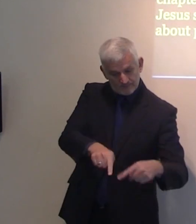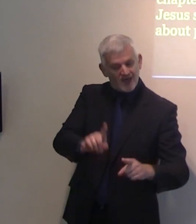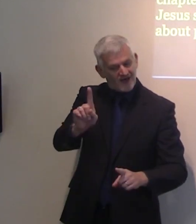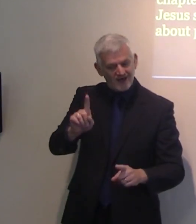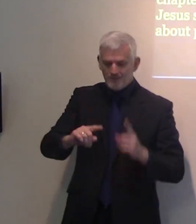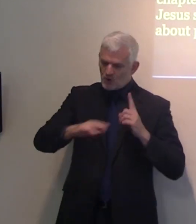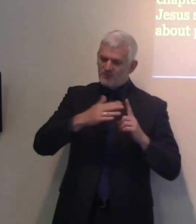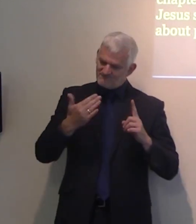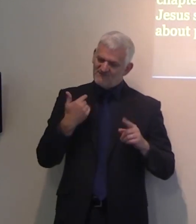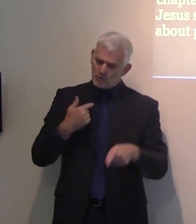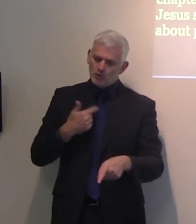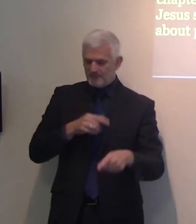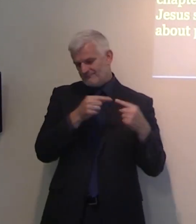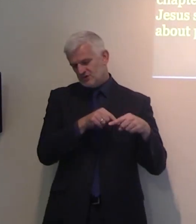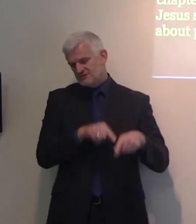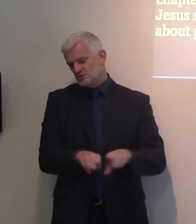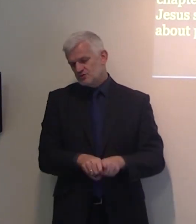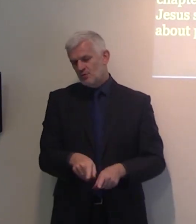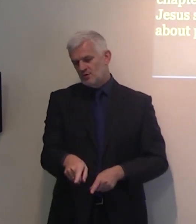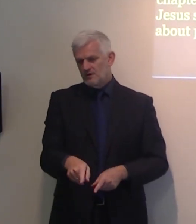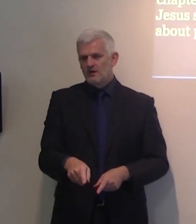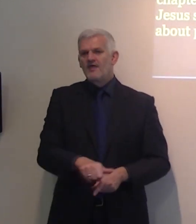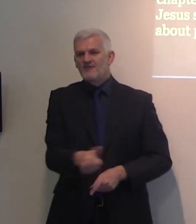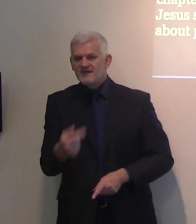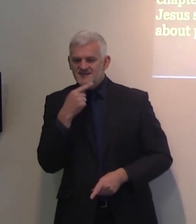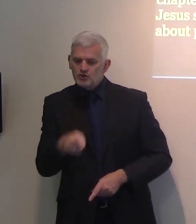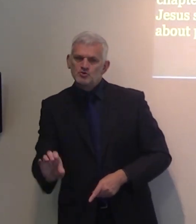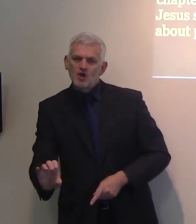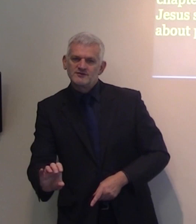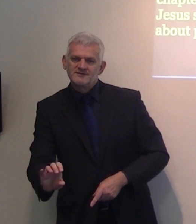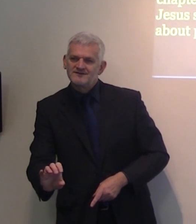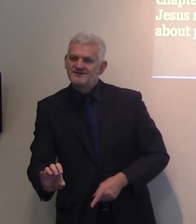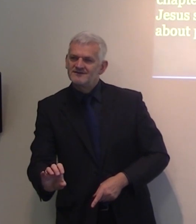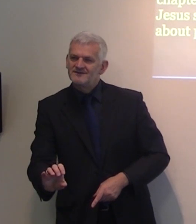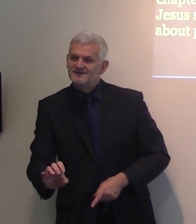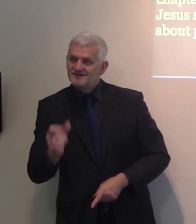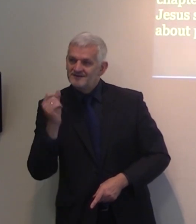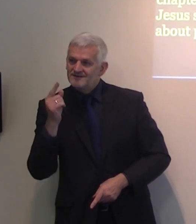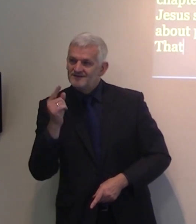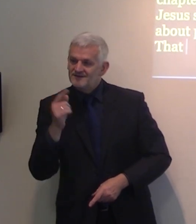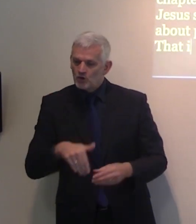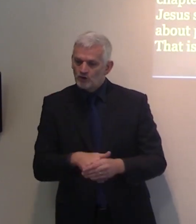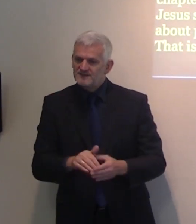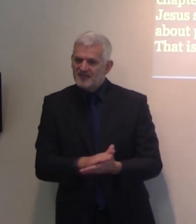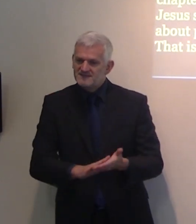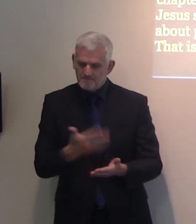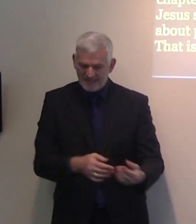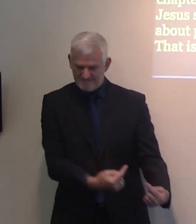were before you, you are the soul of the earth. That's the context. That's So, which means the world